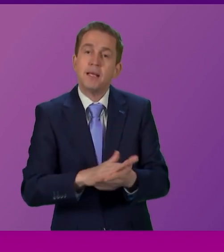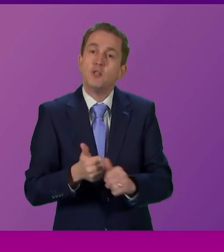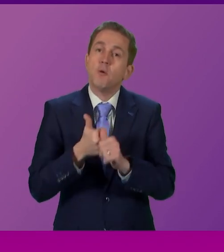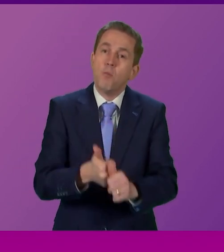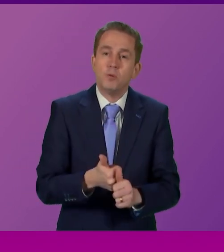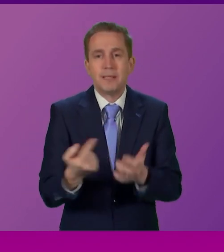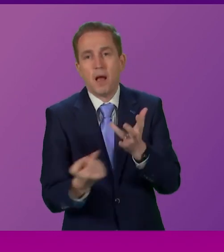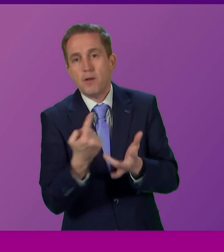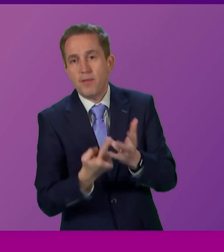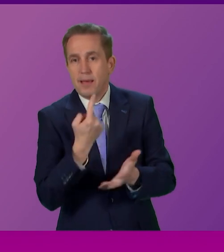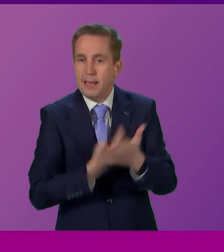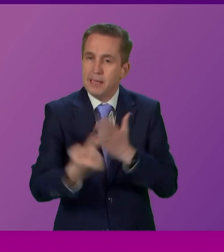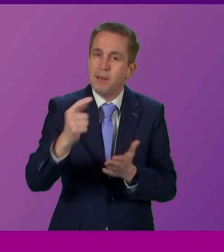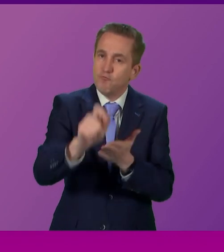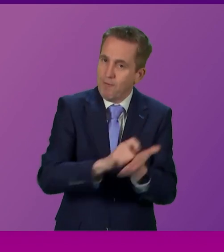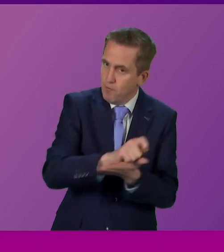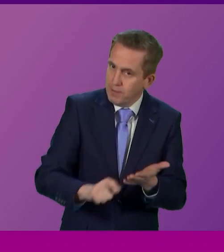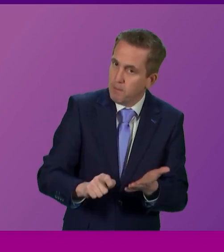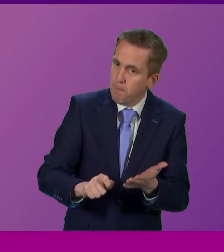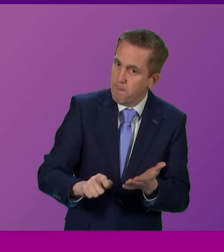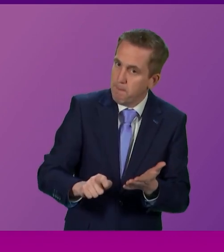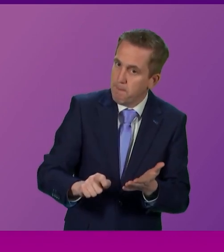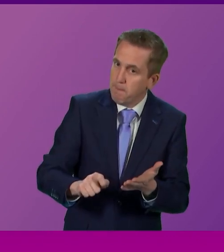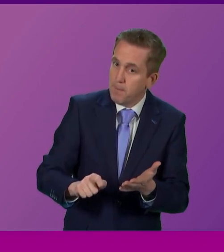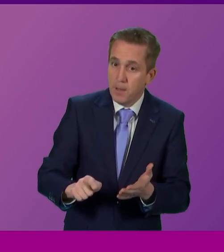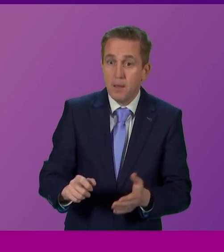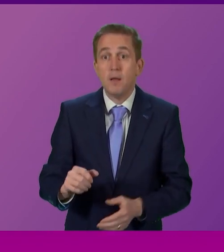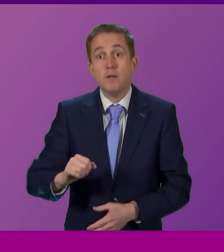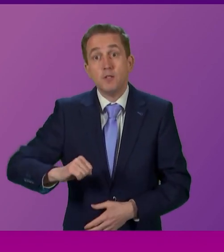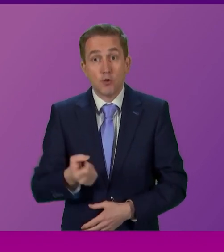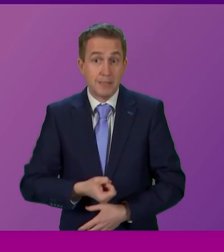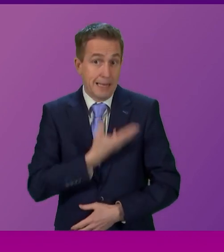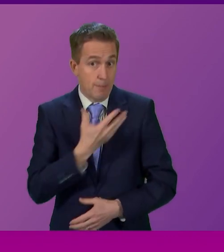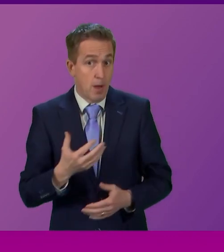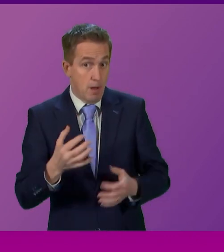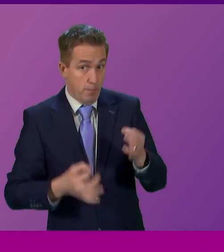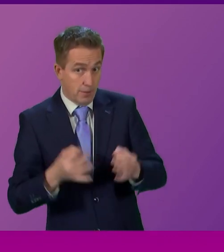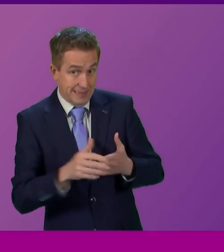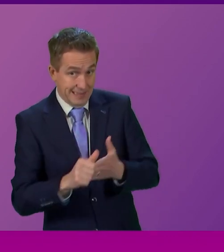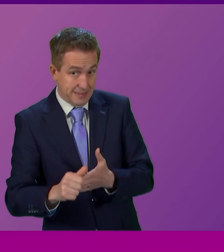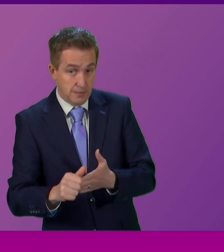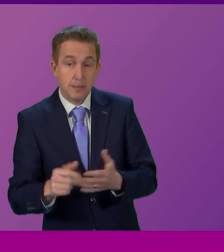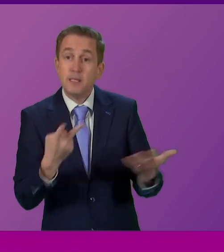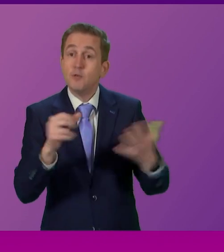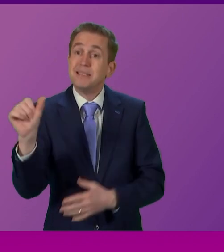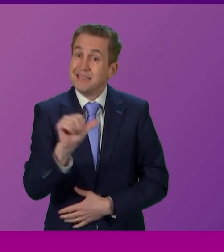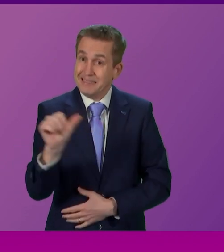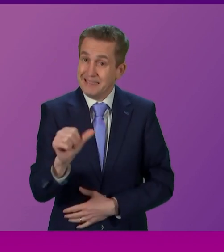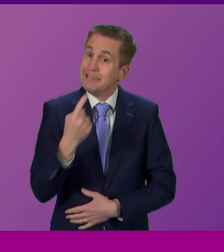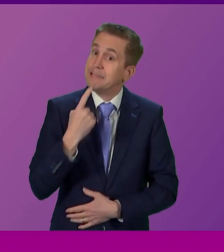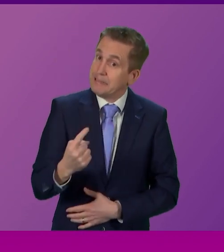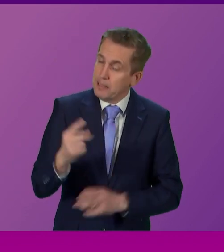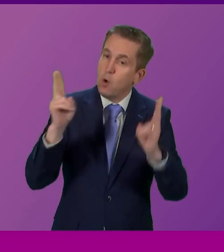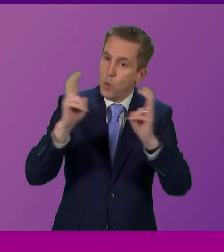independence referendum. Believe the leader of the Scottish Labour Party when he said in 2016 and I quote,